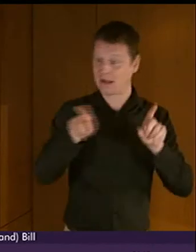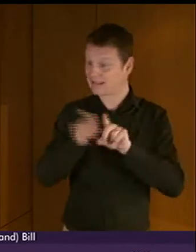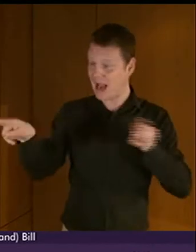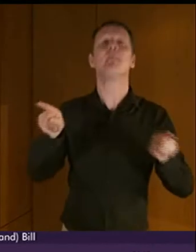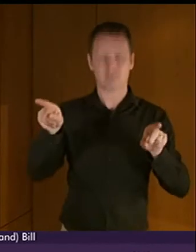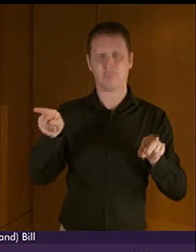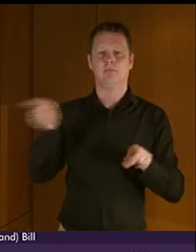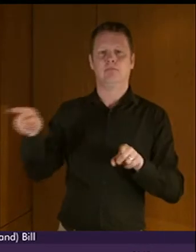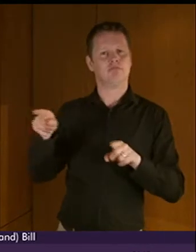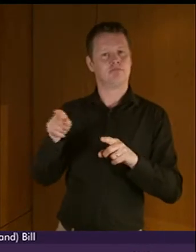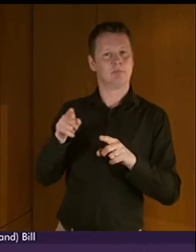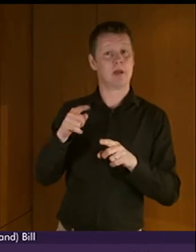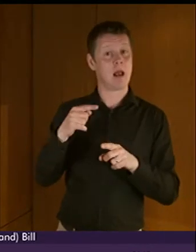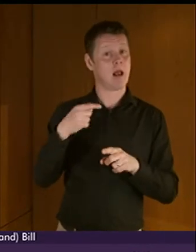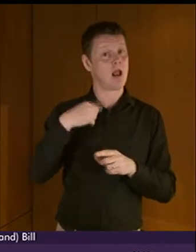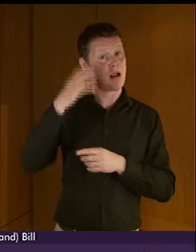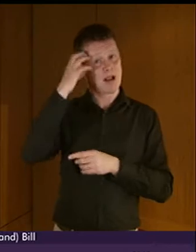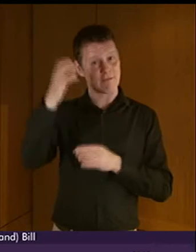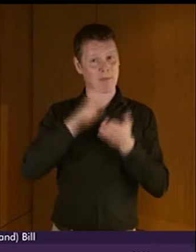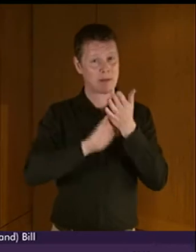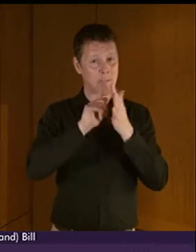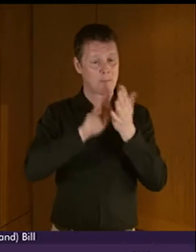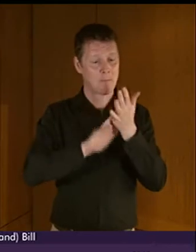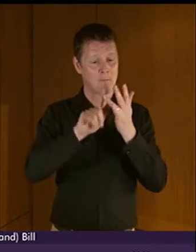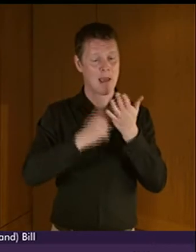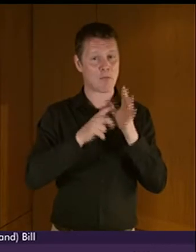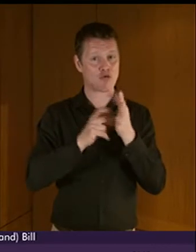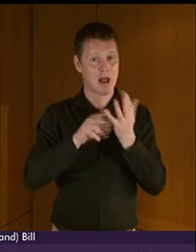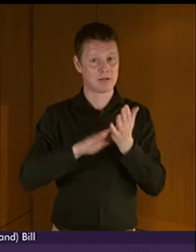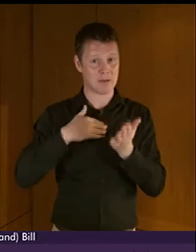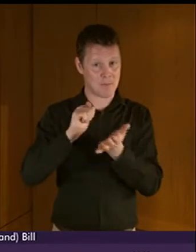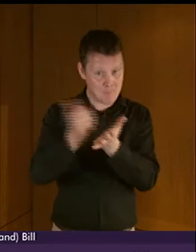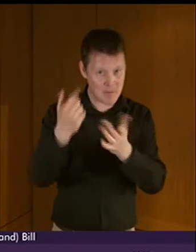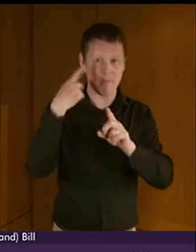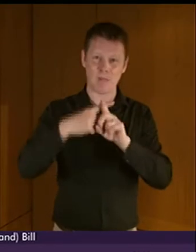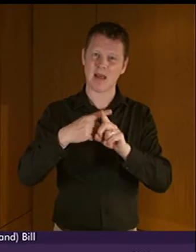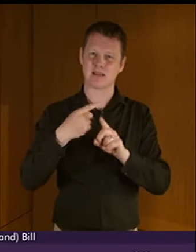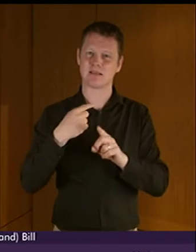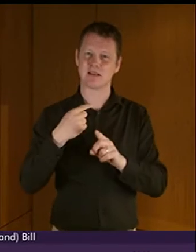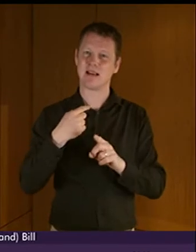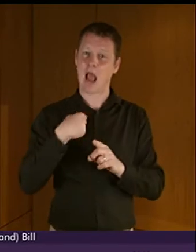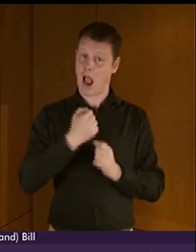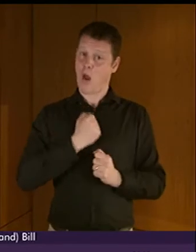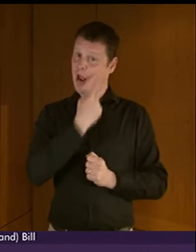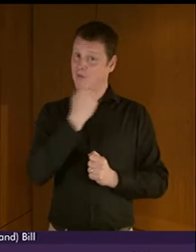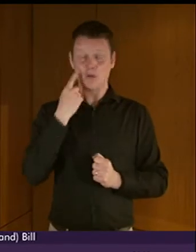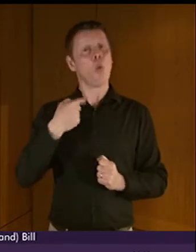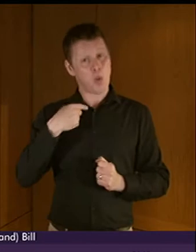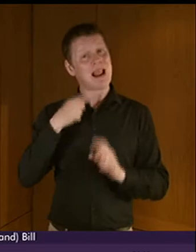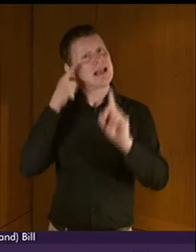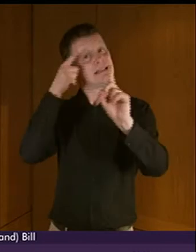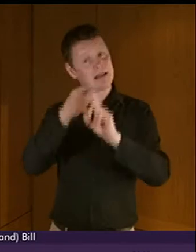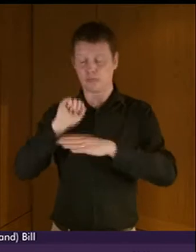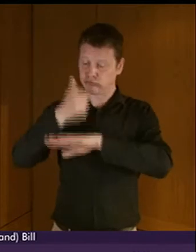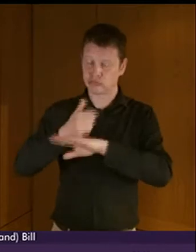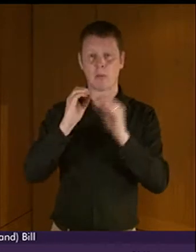memorandum and in evidence to the committee that we intend to establish a BSL national advisory group, which will have a